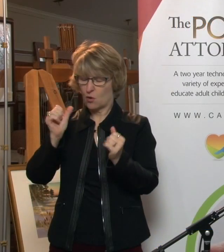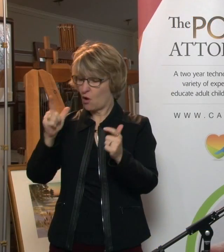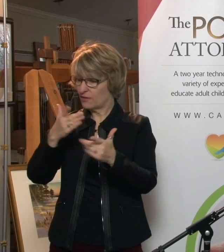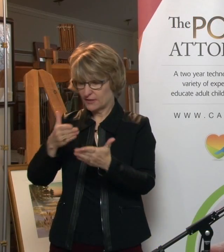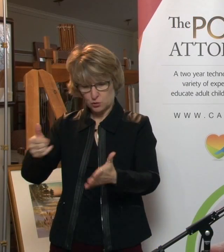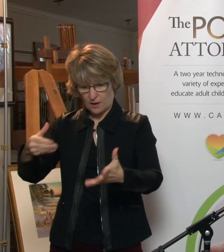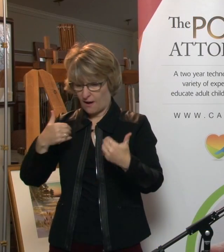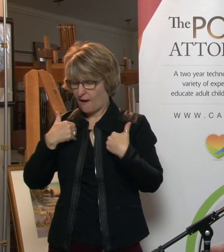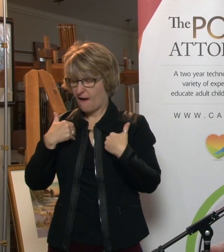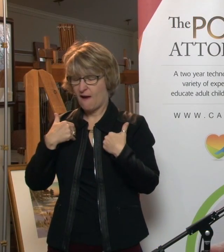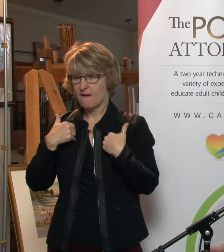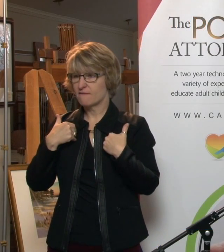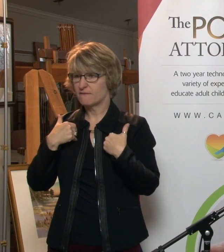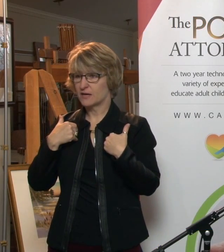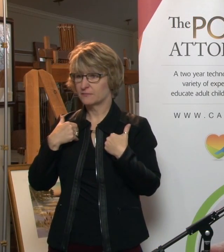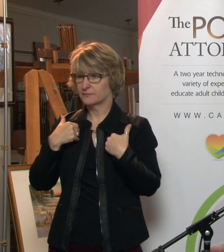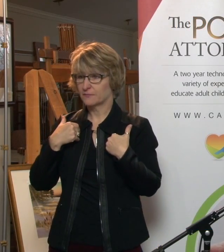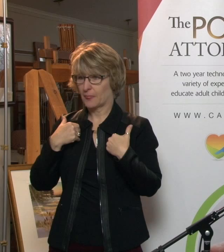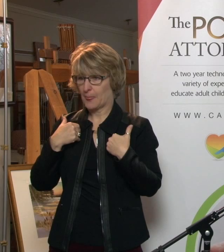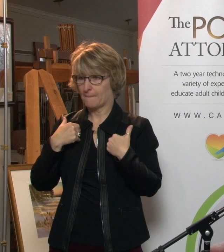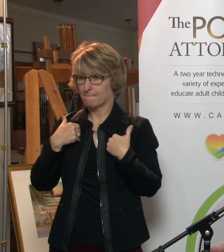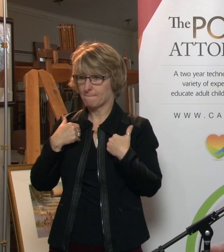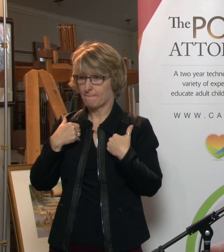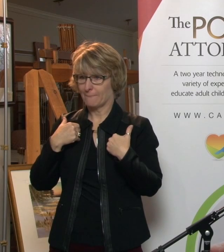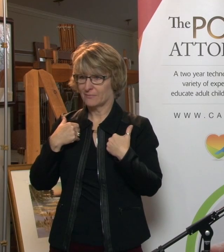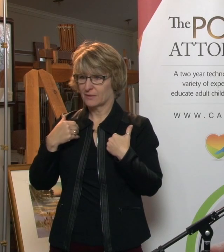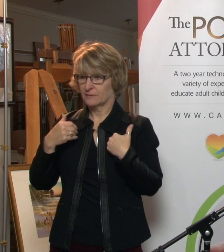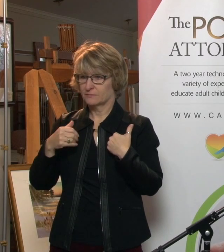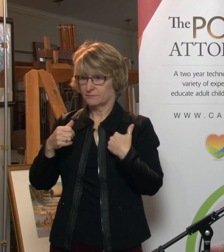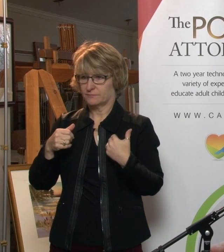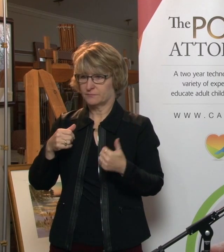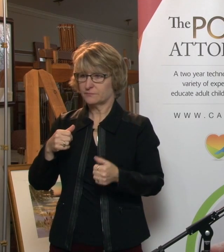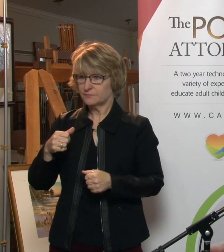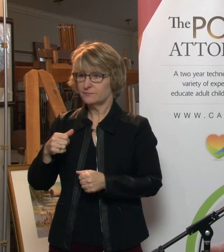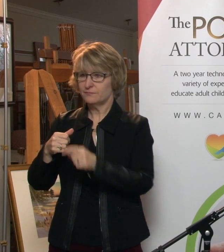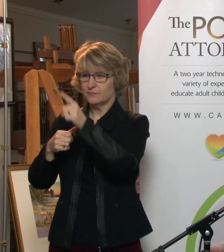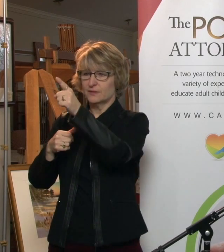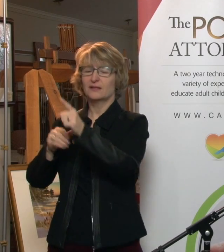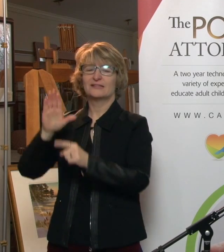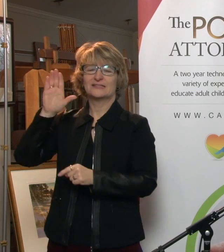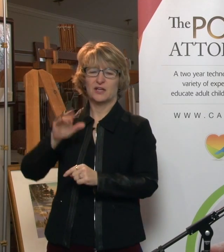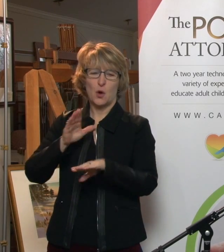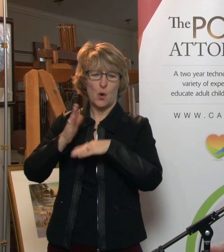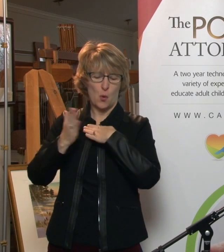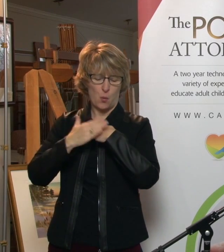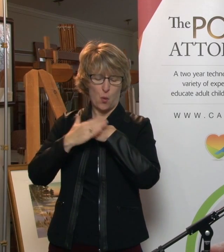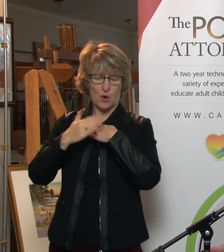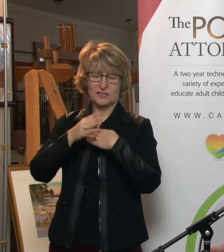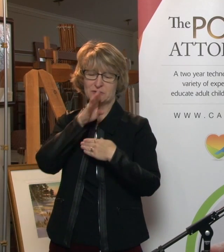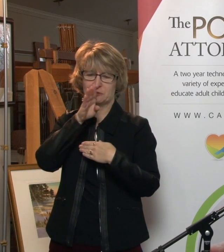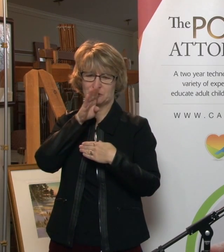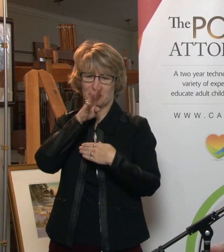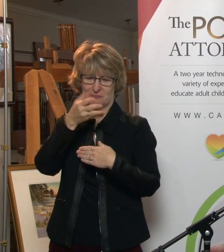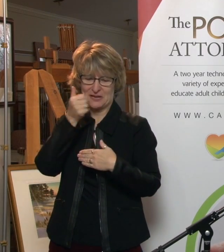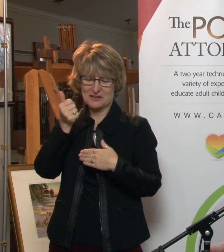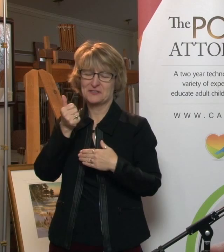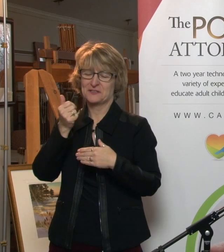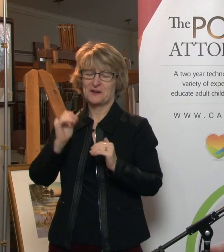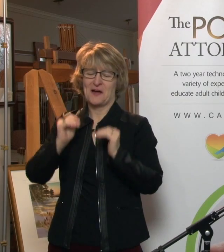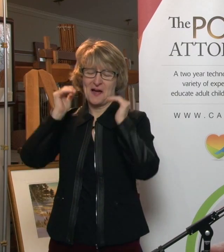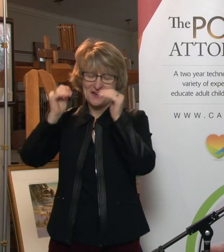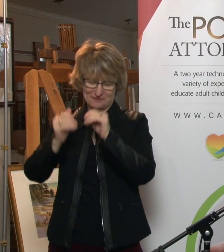put up your hand if at some point you can't hear me. Please, I will try to talk a little bit louder now. I'll use my hockey mom voice.